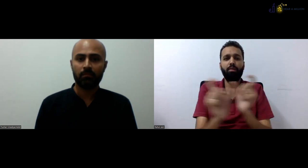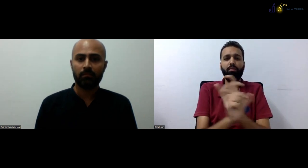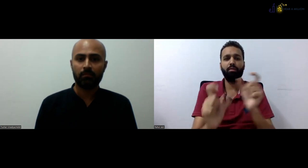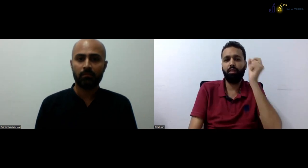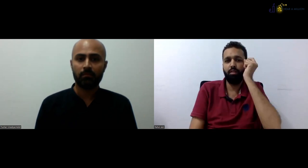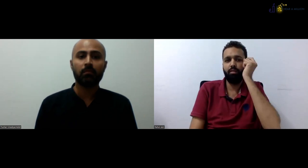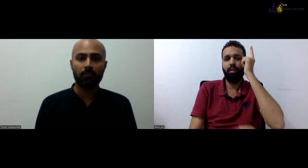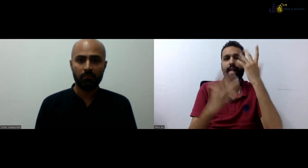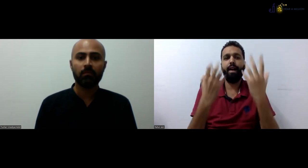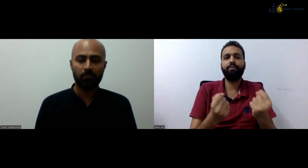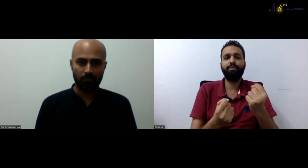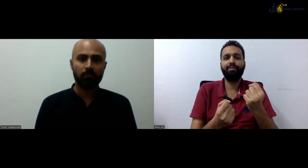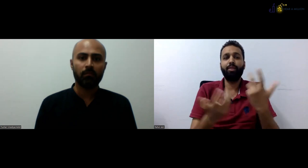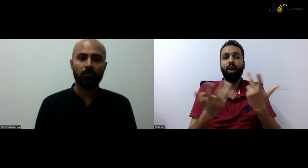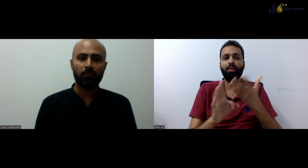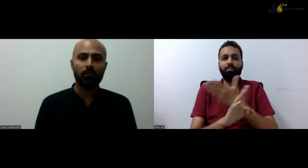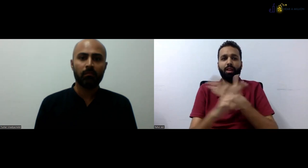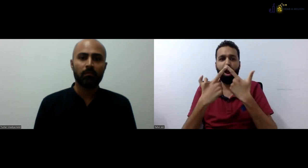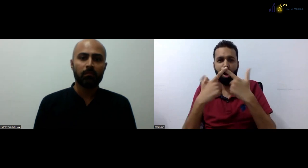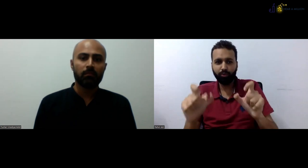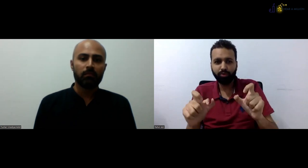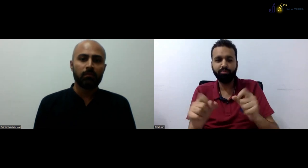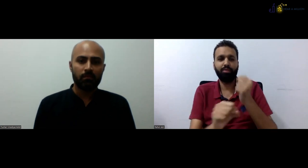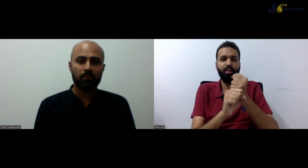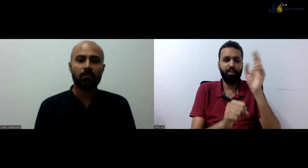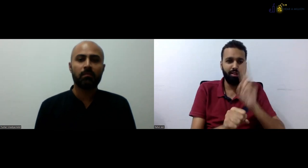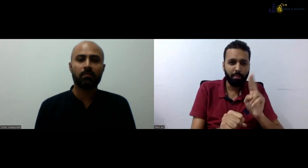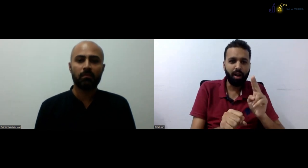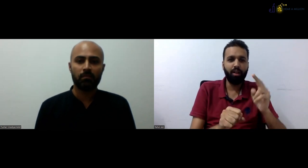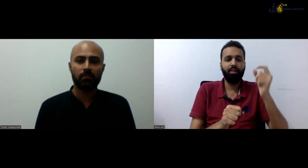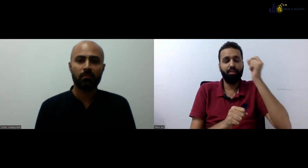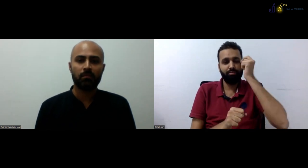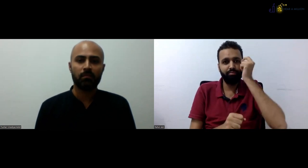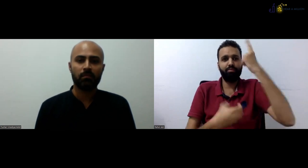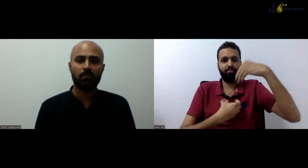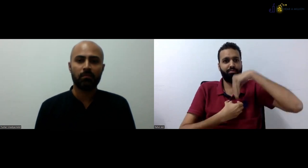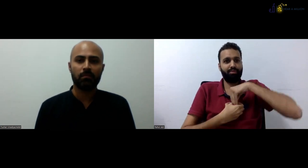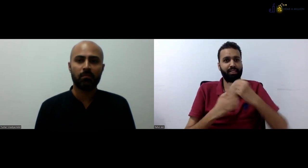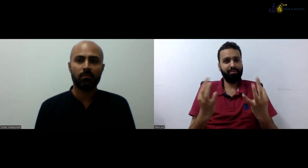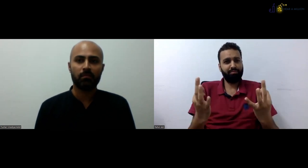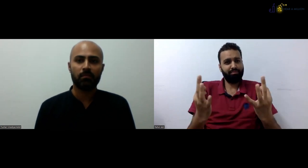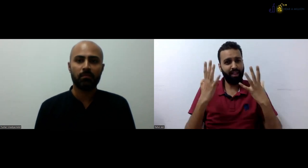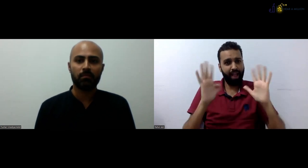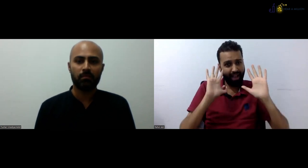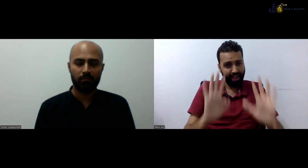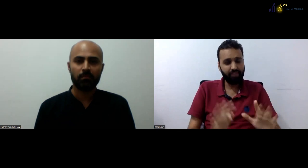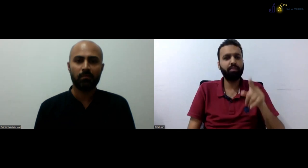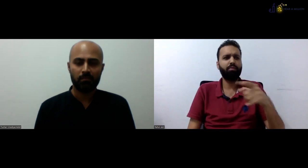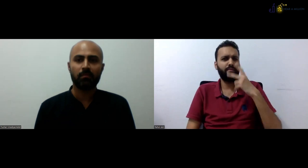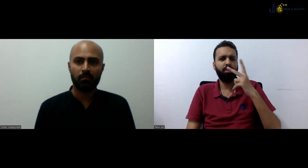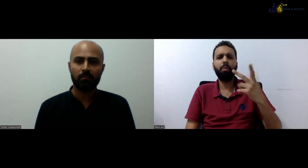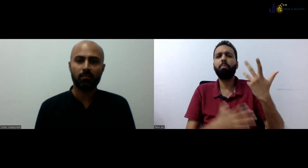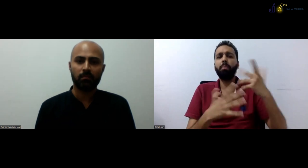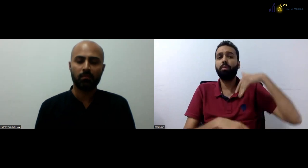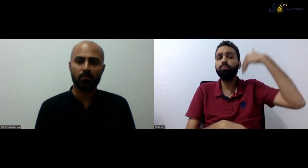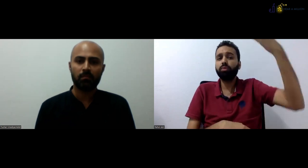have to be, of course, fluent in ISL, the grammar of ISL, because you're taught linguistics. We understand a lot about ISL grammar